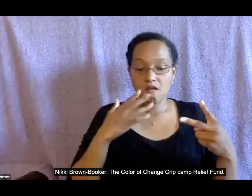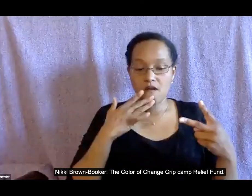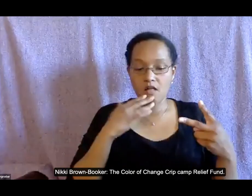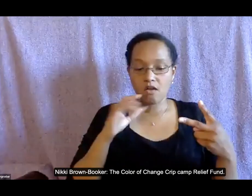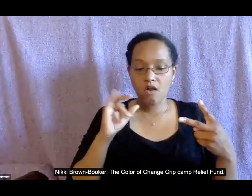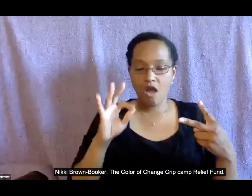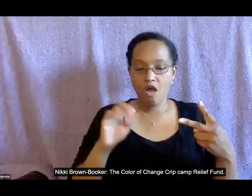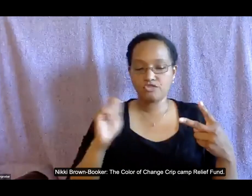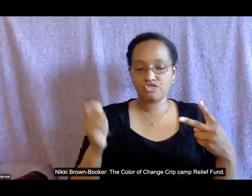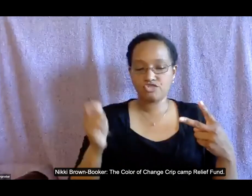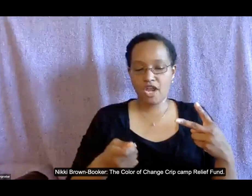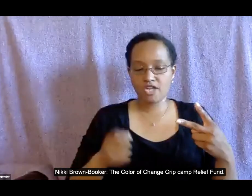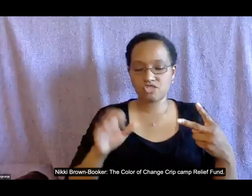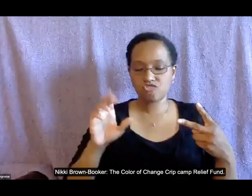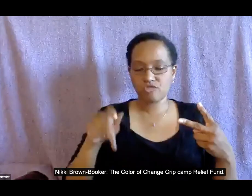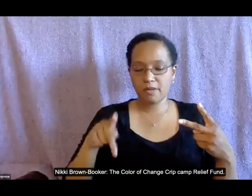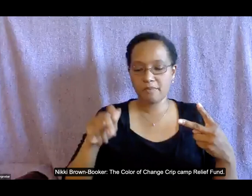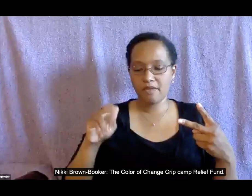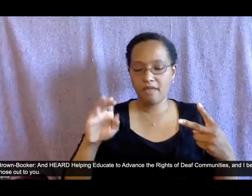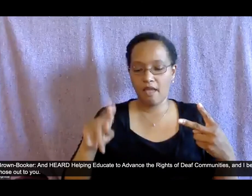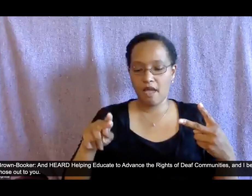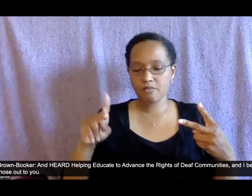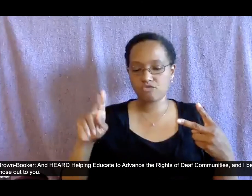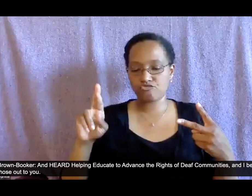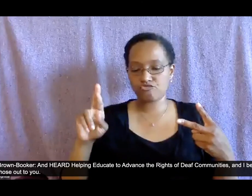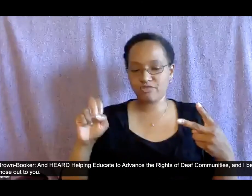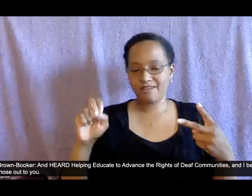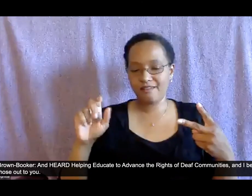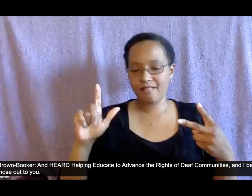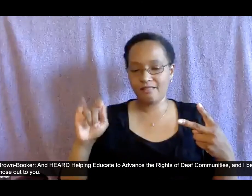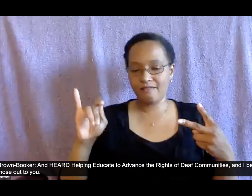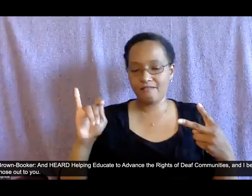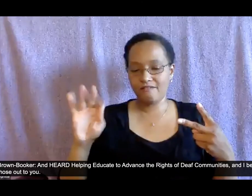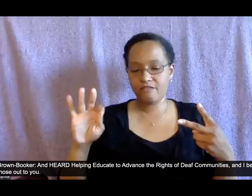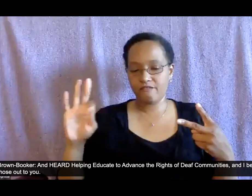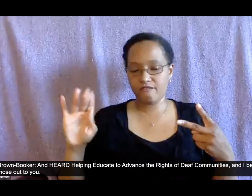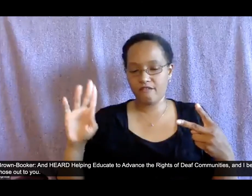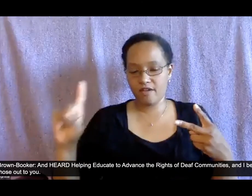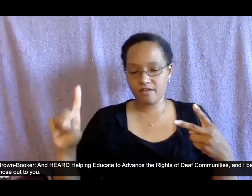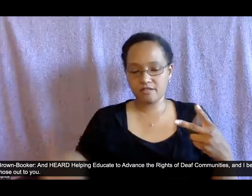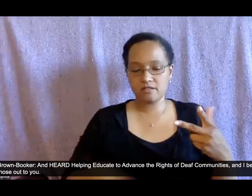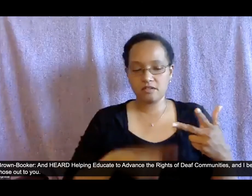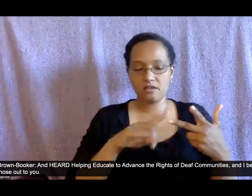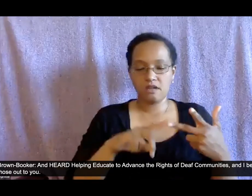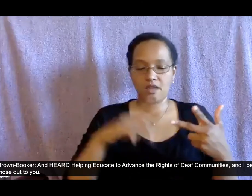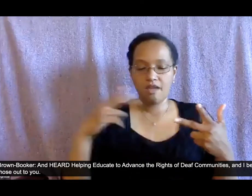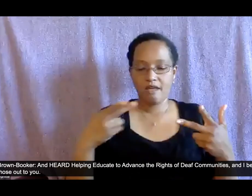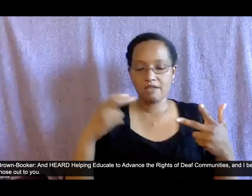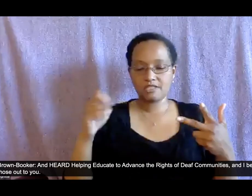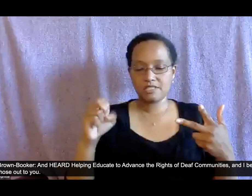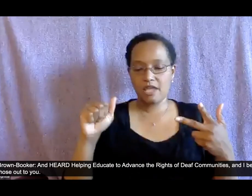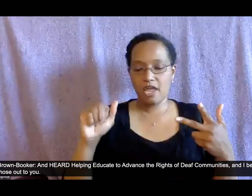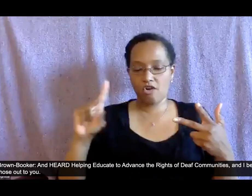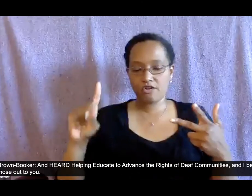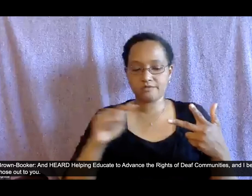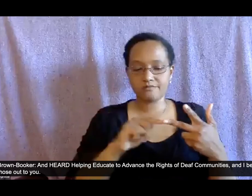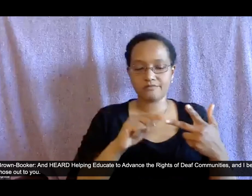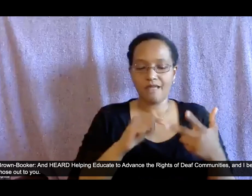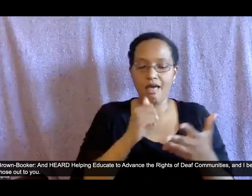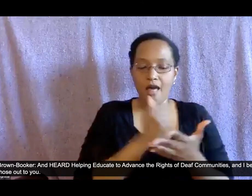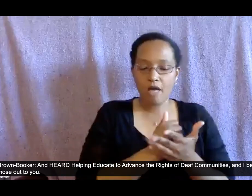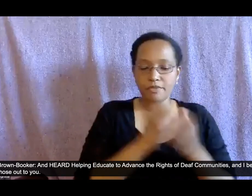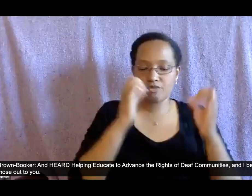um oh and uh heard helping educate to advance the rights of deaf communities